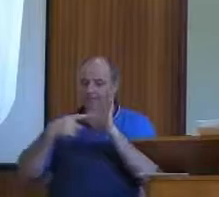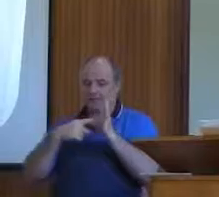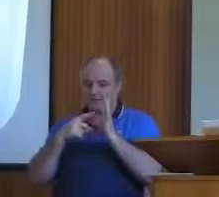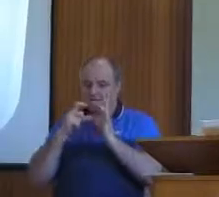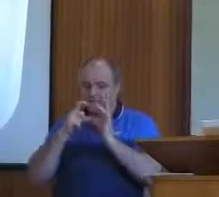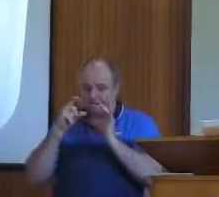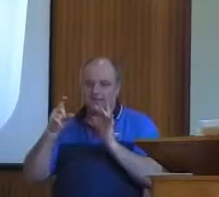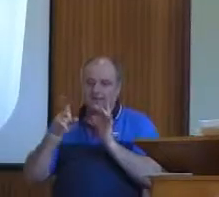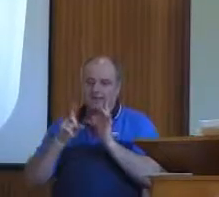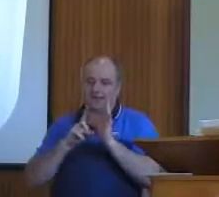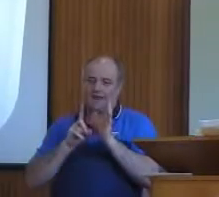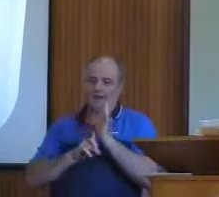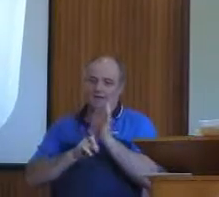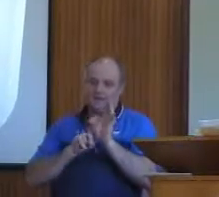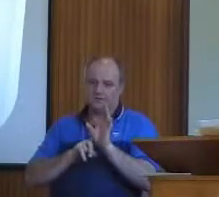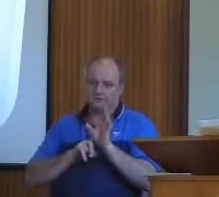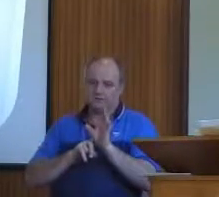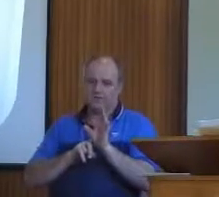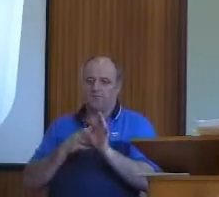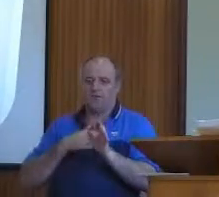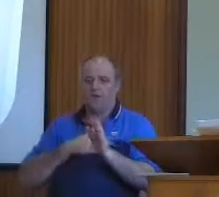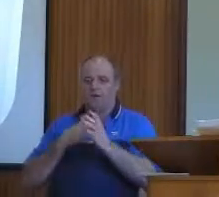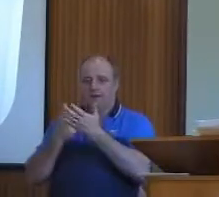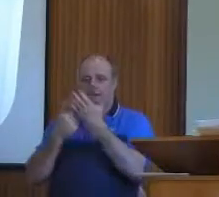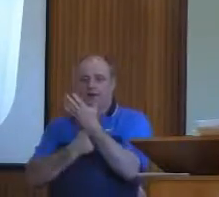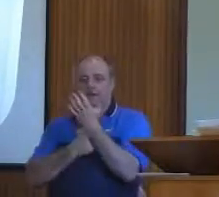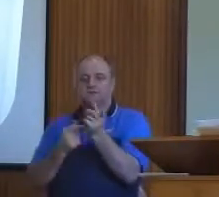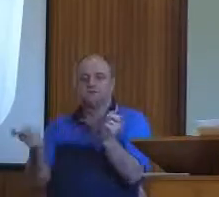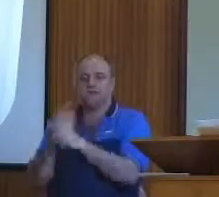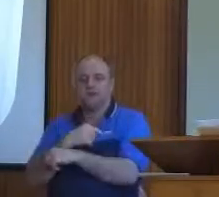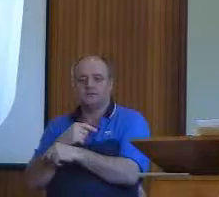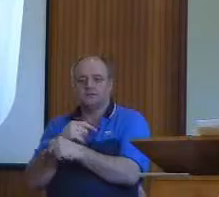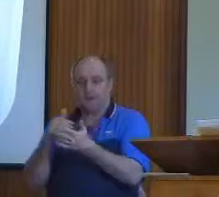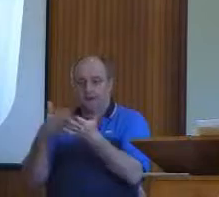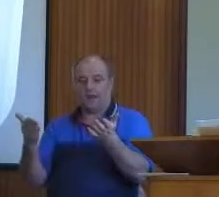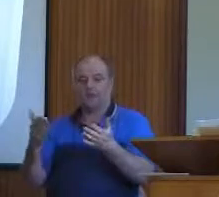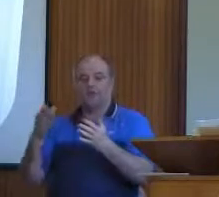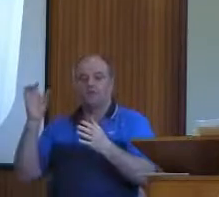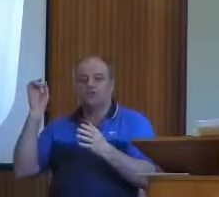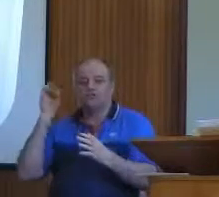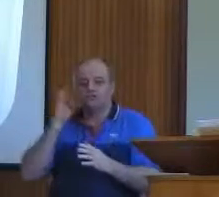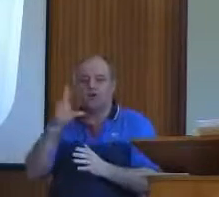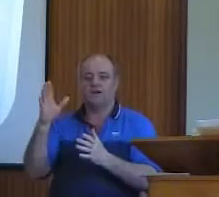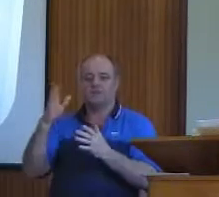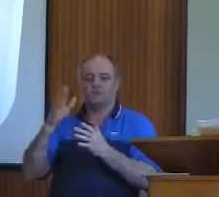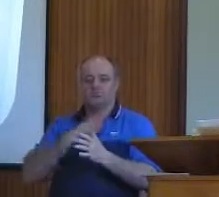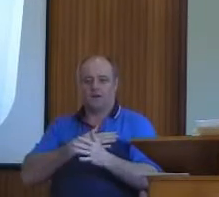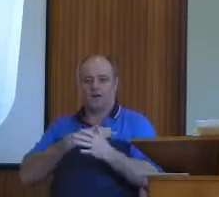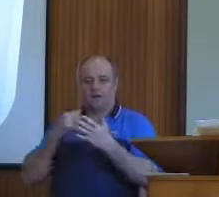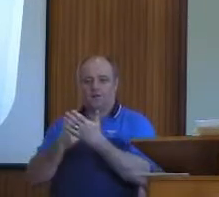Christ ever since. we died with Him. When Christ died we died because we are nailed to the